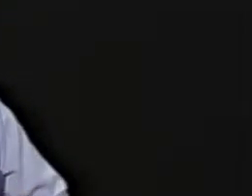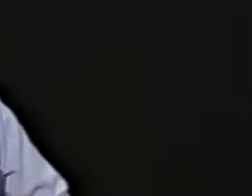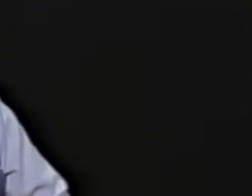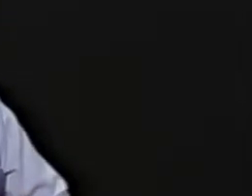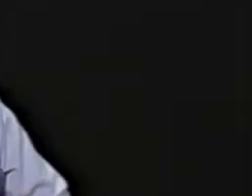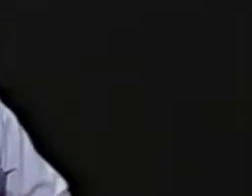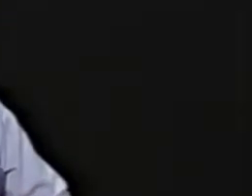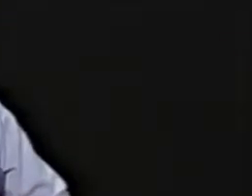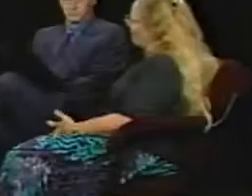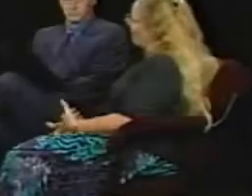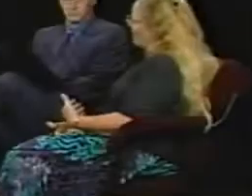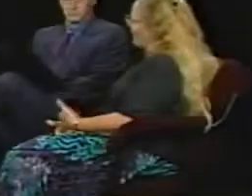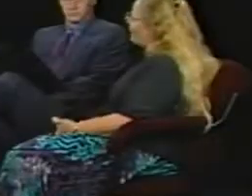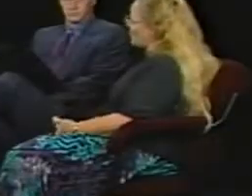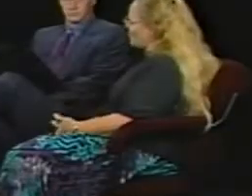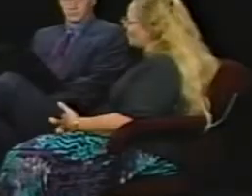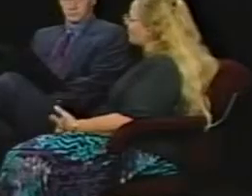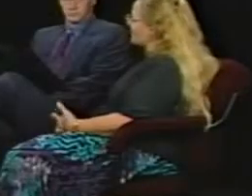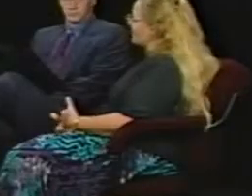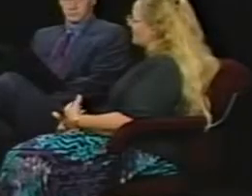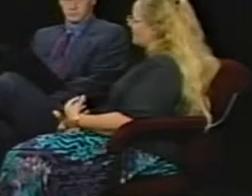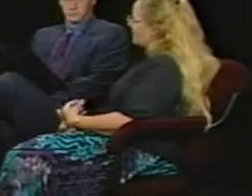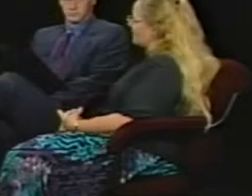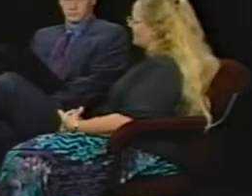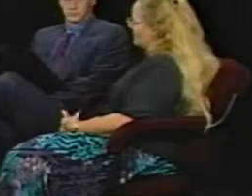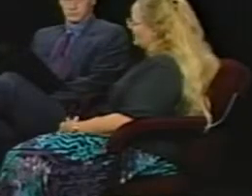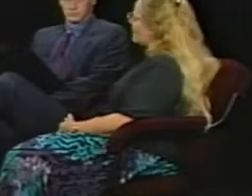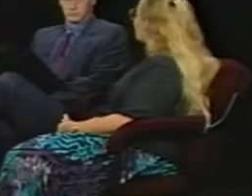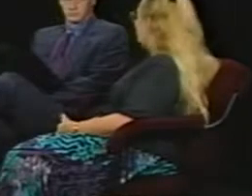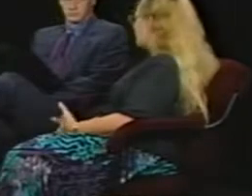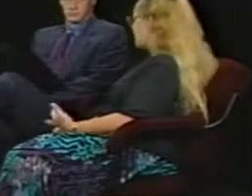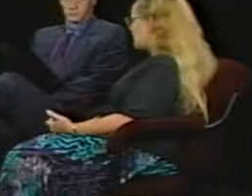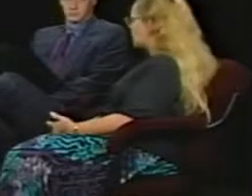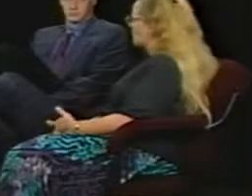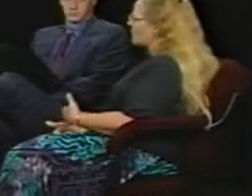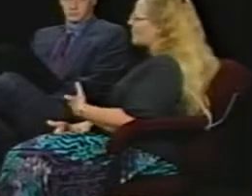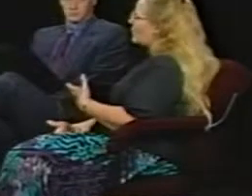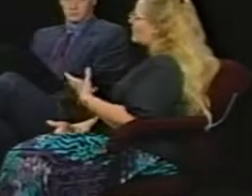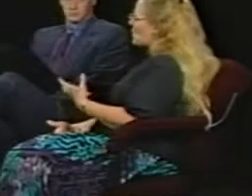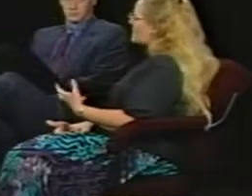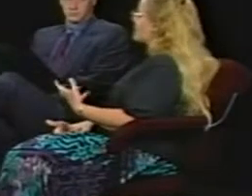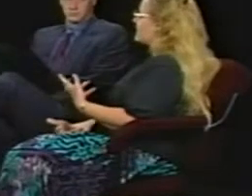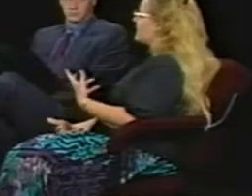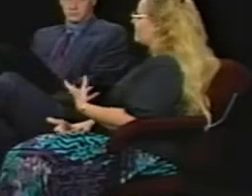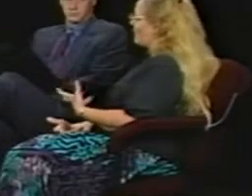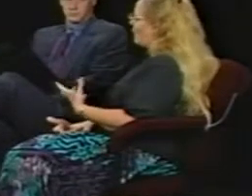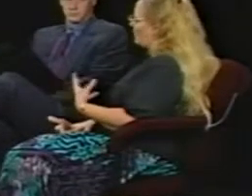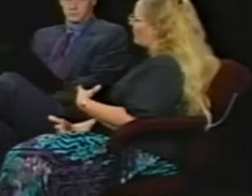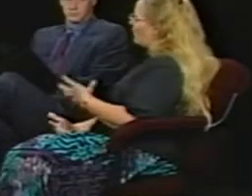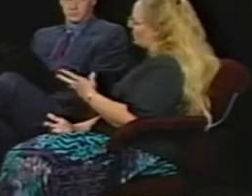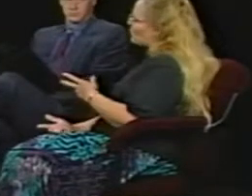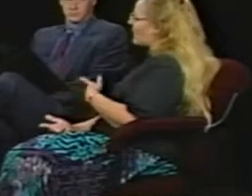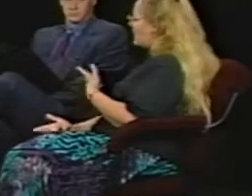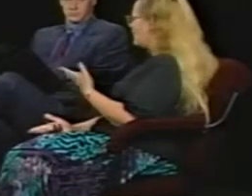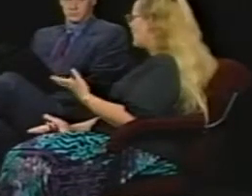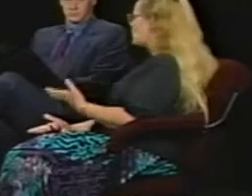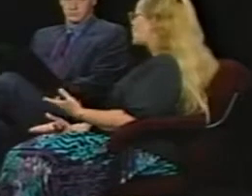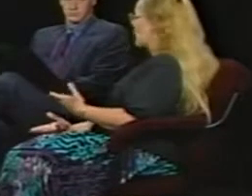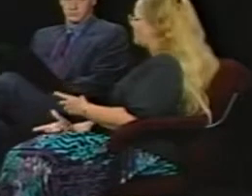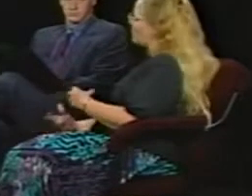My friend and I were having a really in-depth conversation, so we weren't noticing the environment very much. We kind of glanced around, but